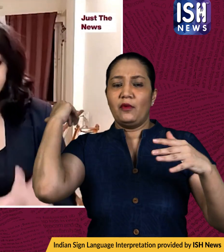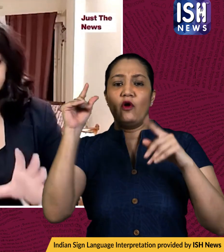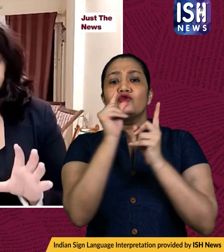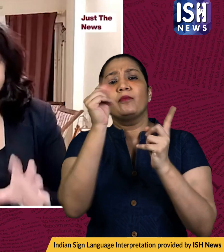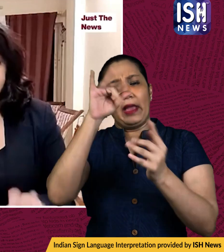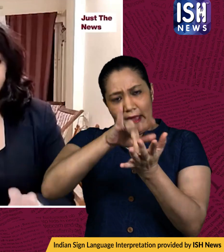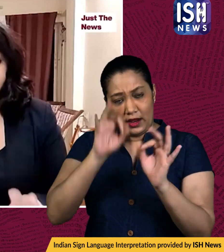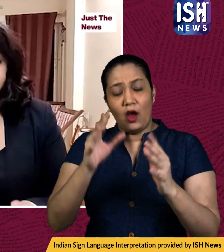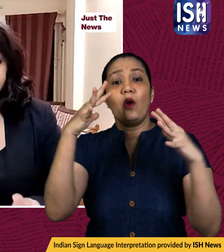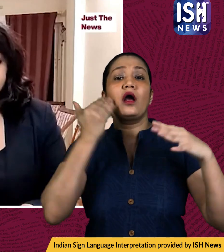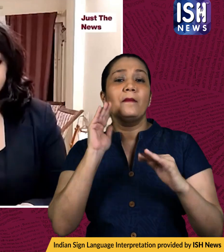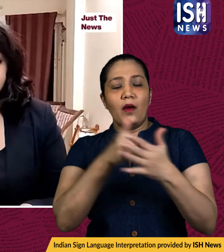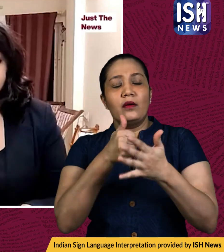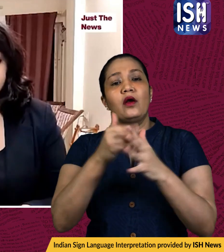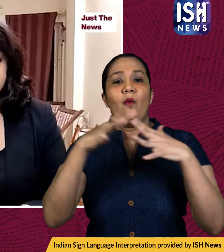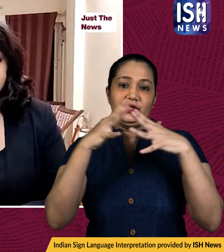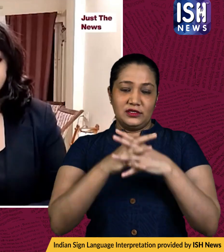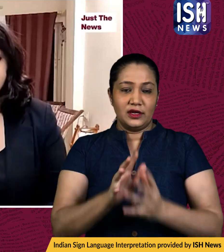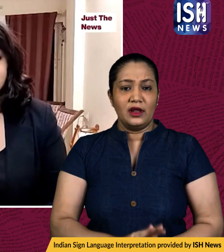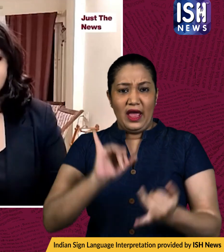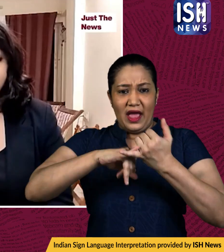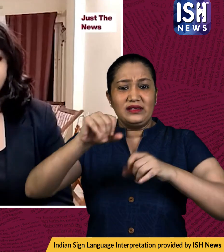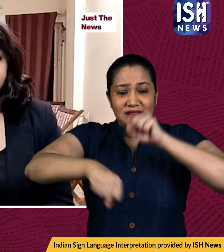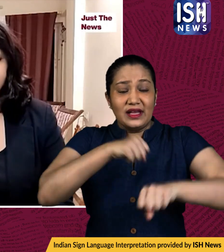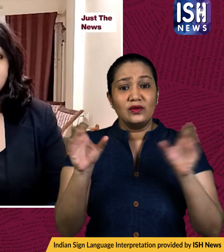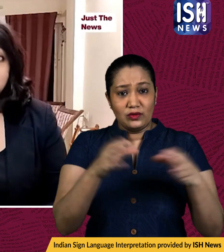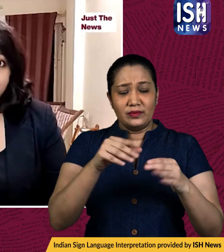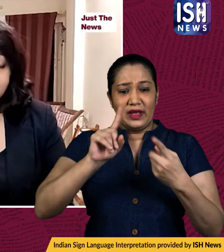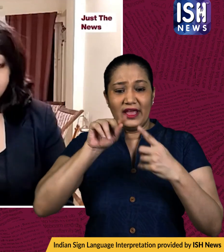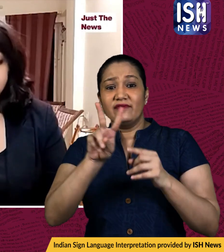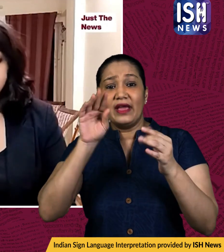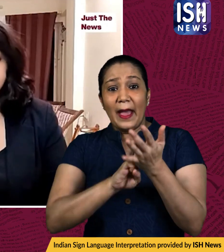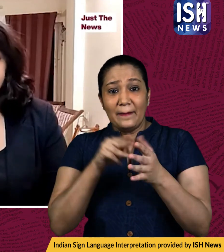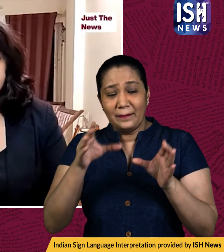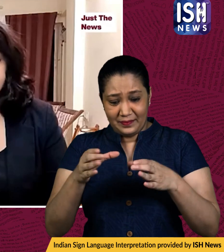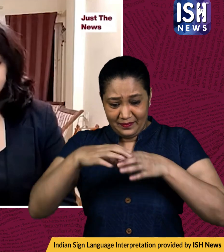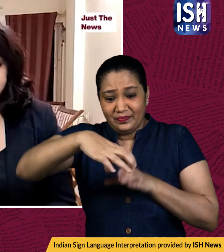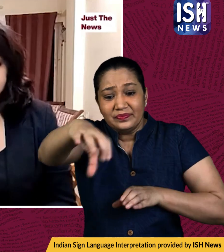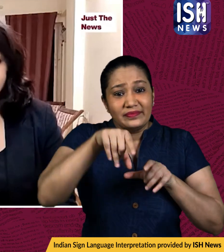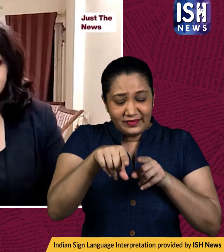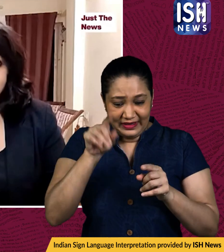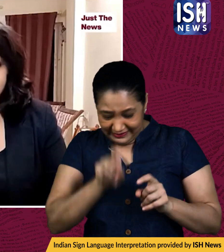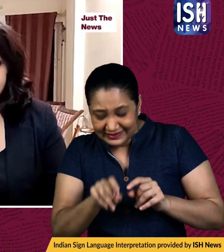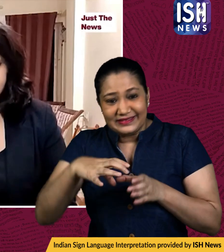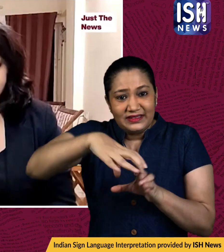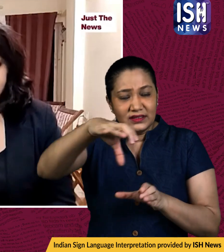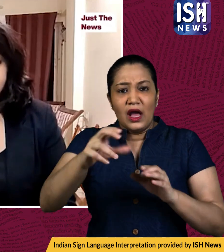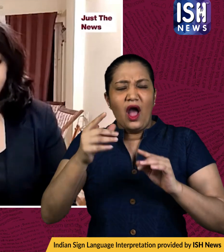a day after the samajwadi party alleged that electronic voting machines were being shifted allegedly in an